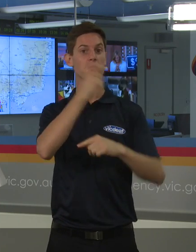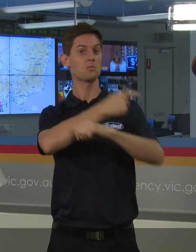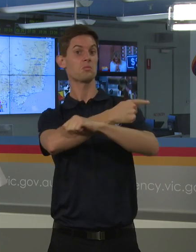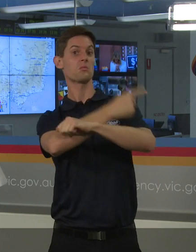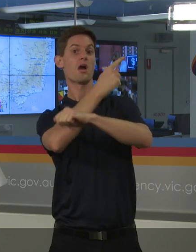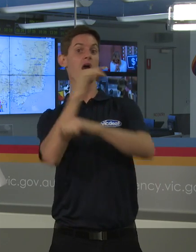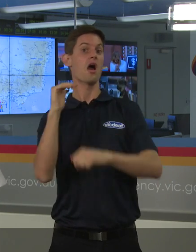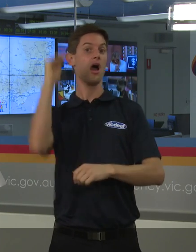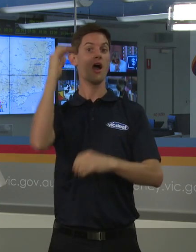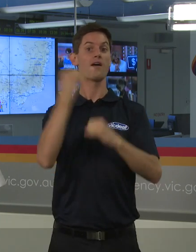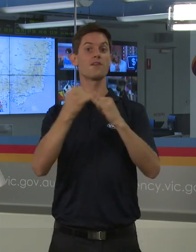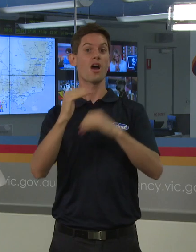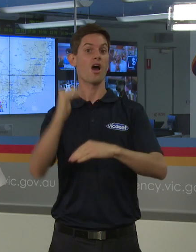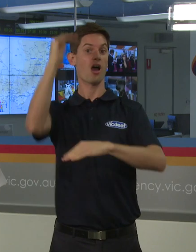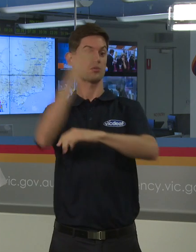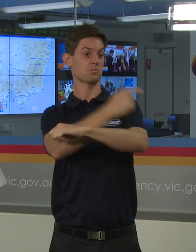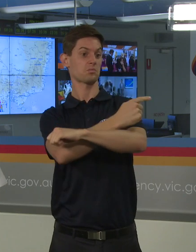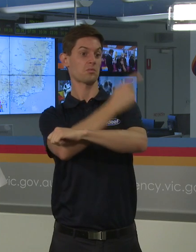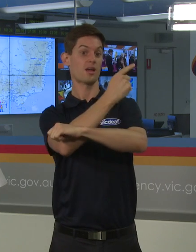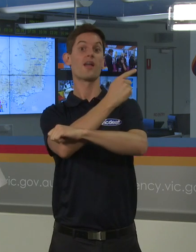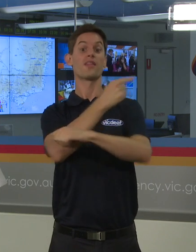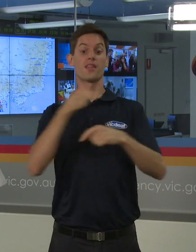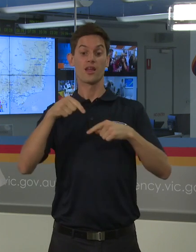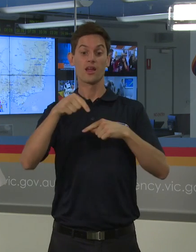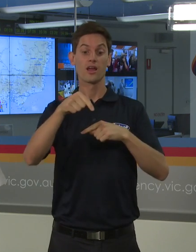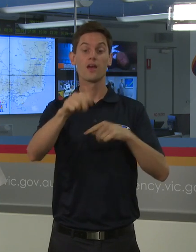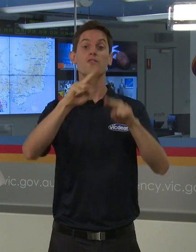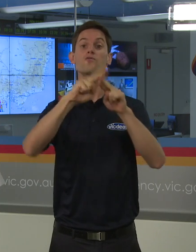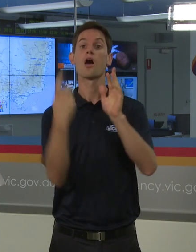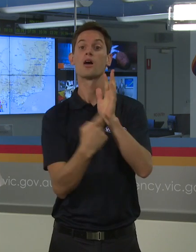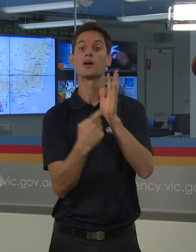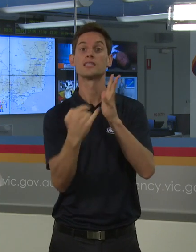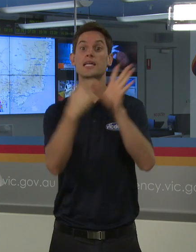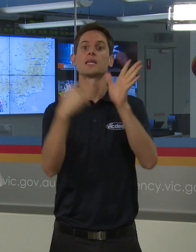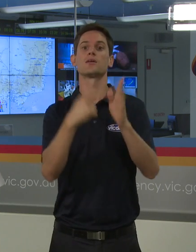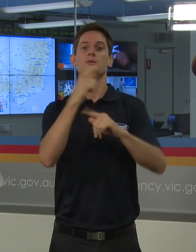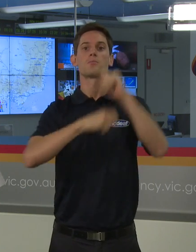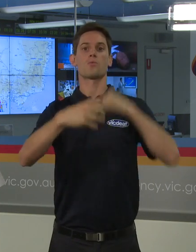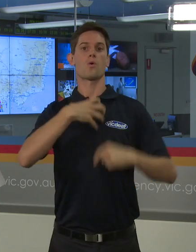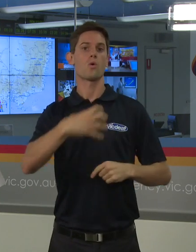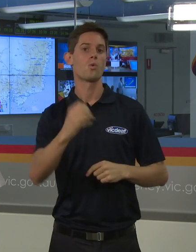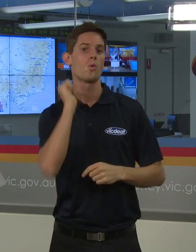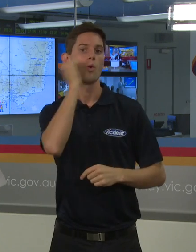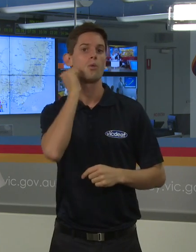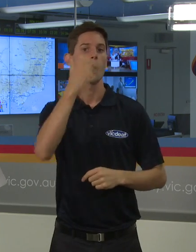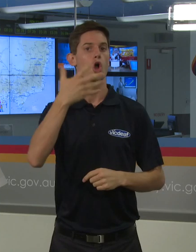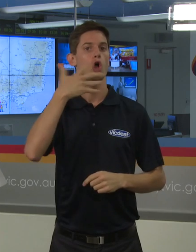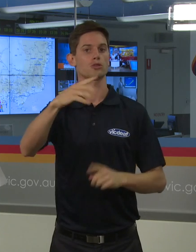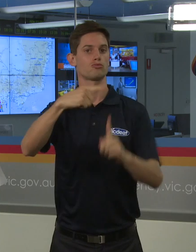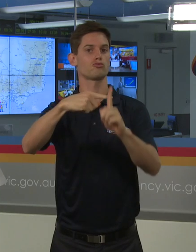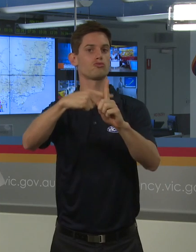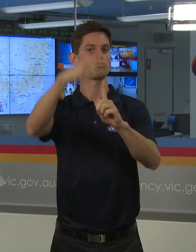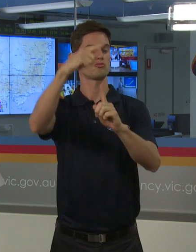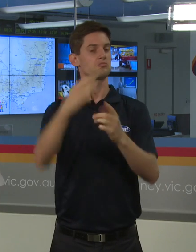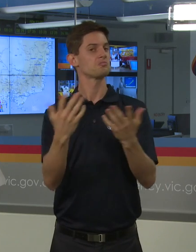high fire danger and we'll heat up Friday into Saturday. So, interesting enough, that's the trend we've seen now.